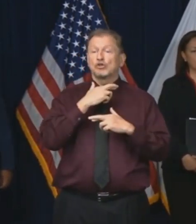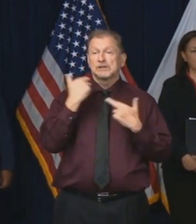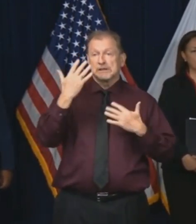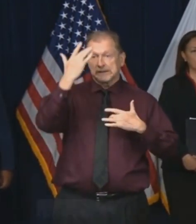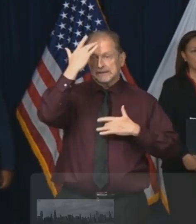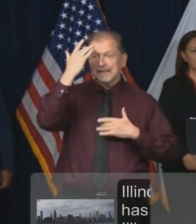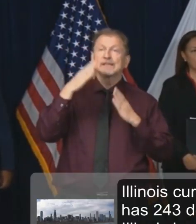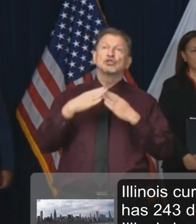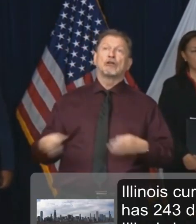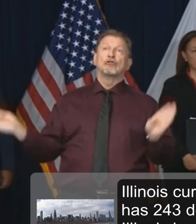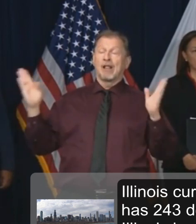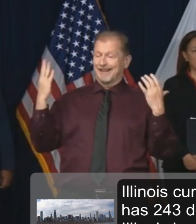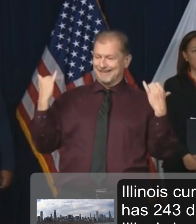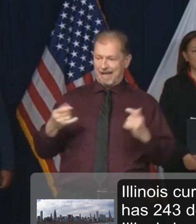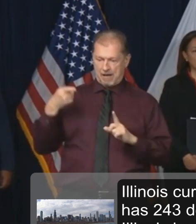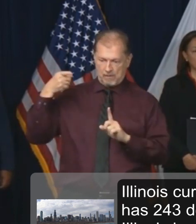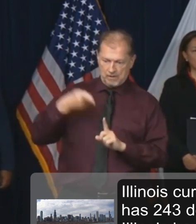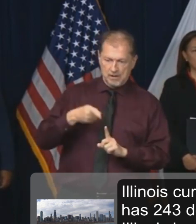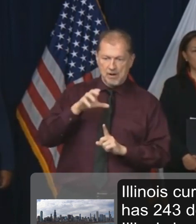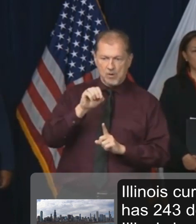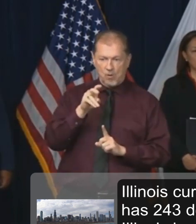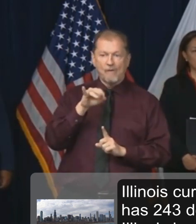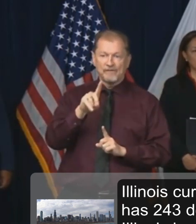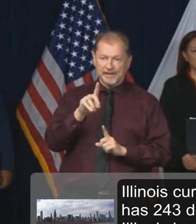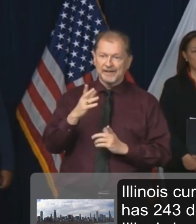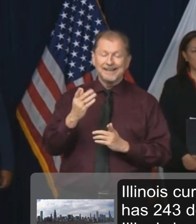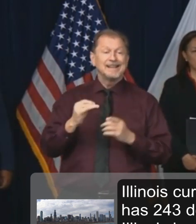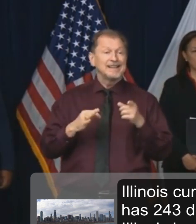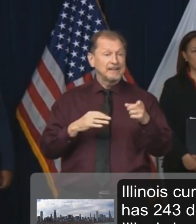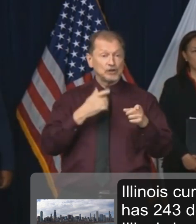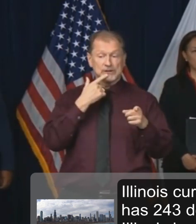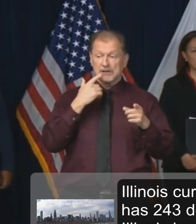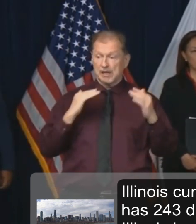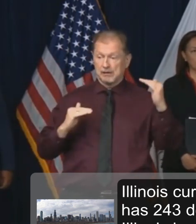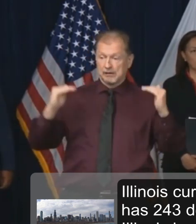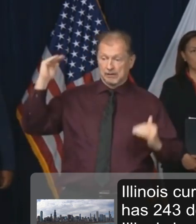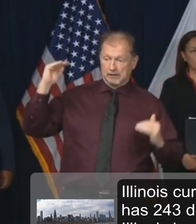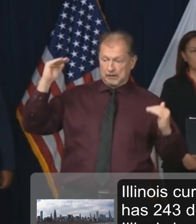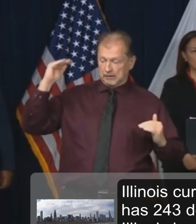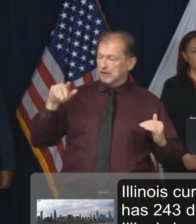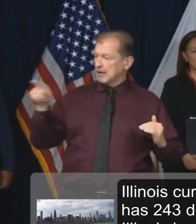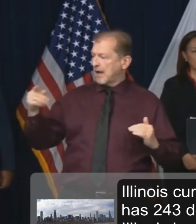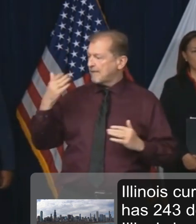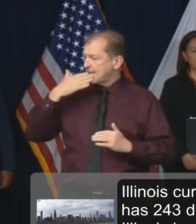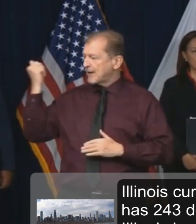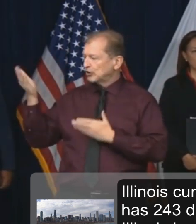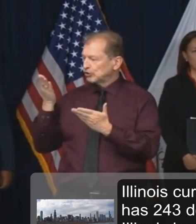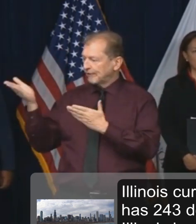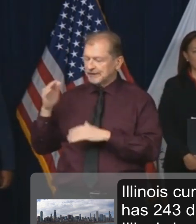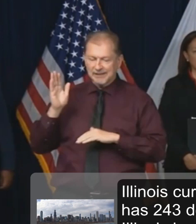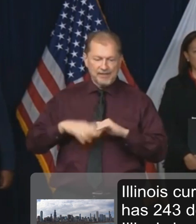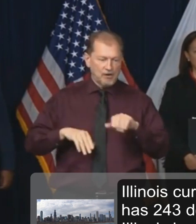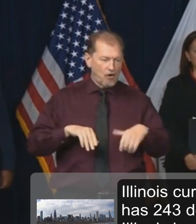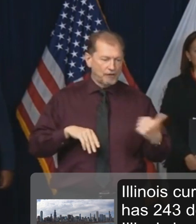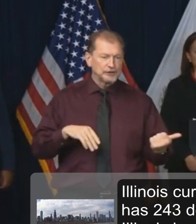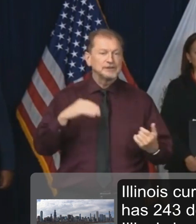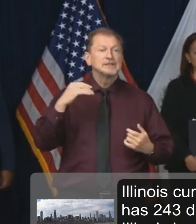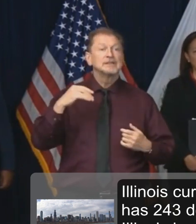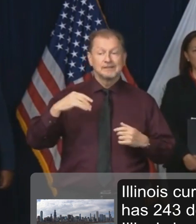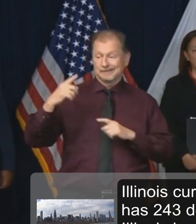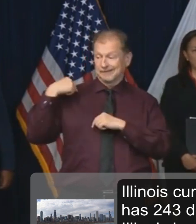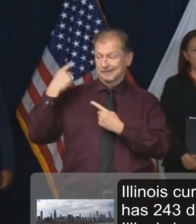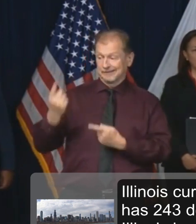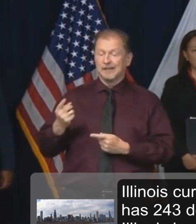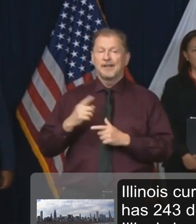on how to narrow those disparities. So if you know that those disparities exist in terms of health outcomes, you can imagine that